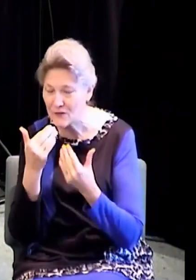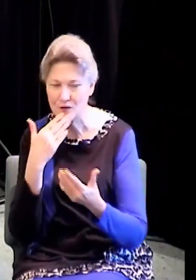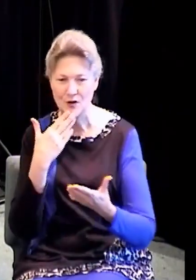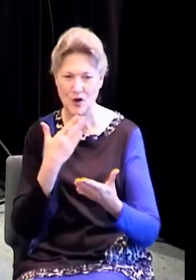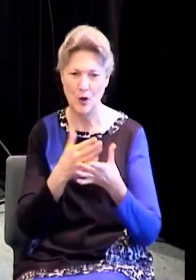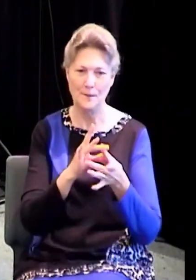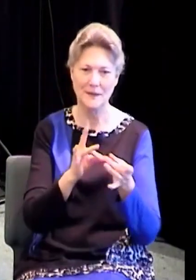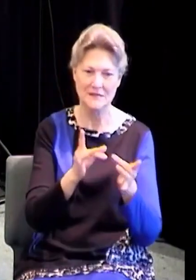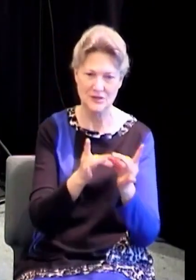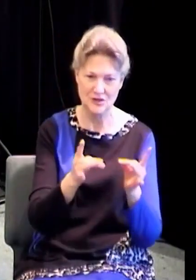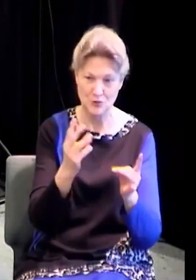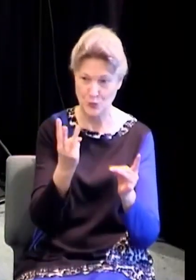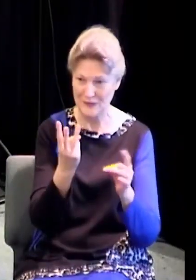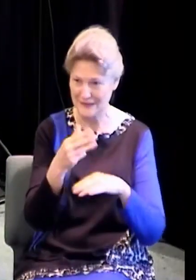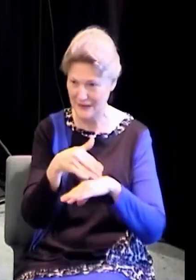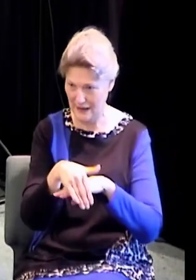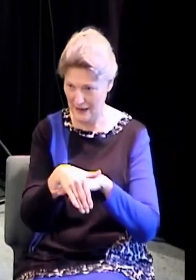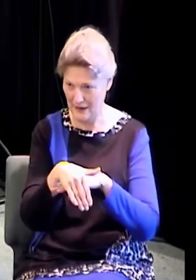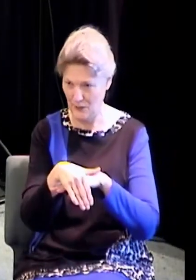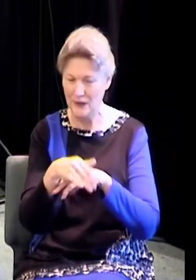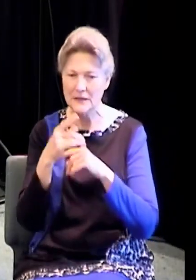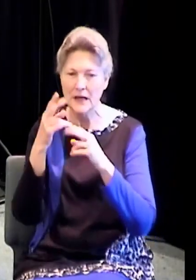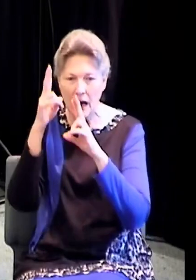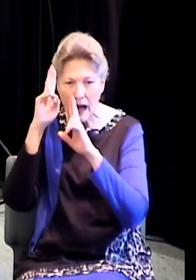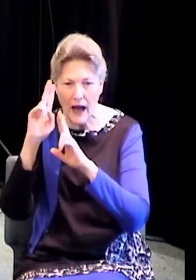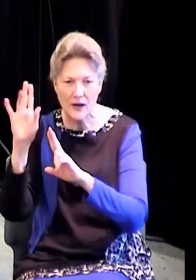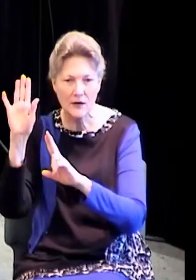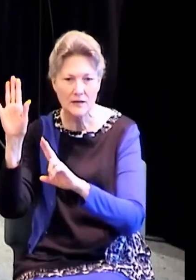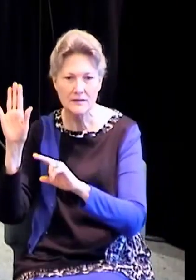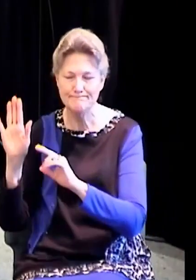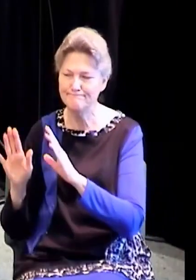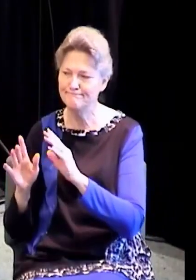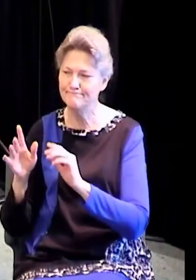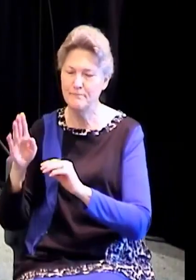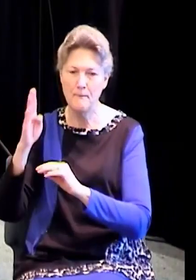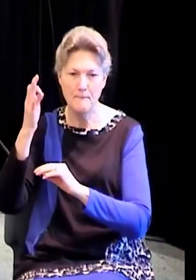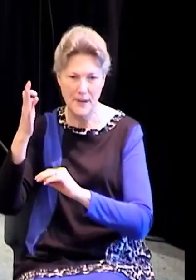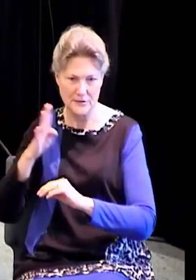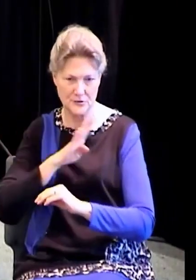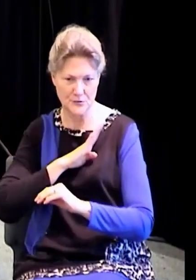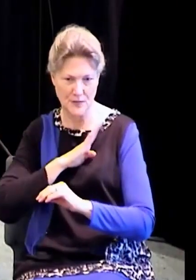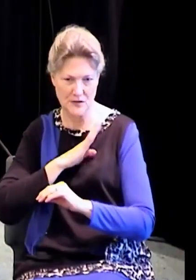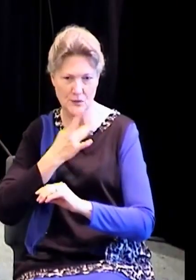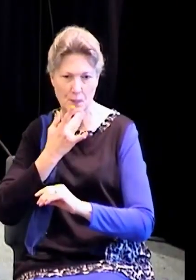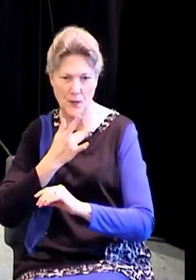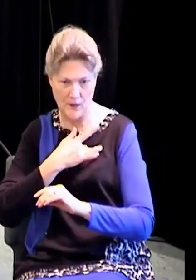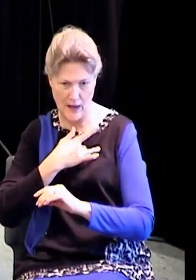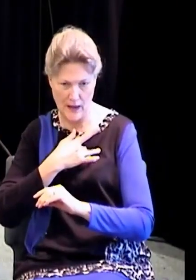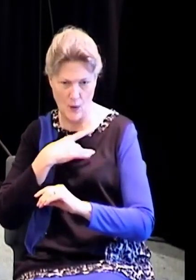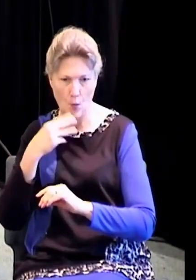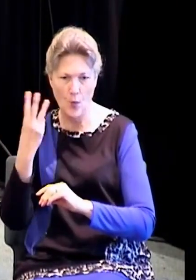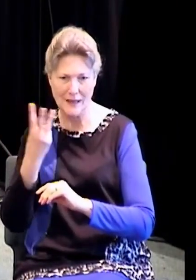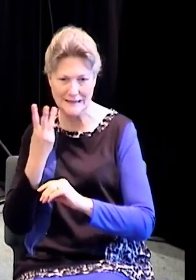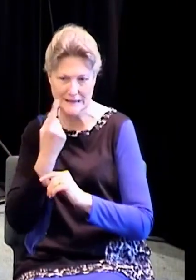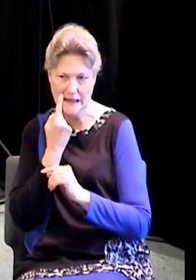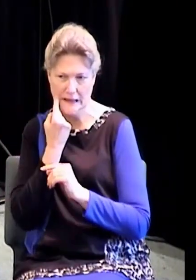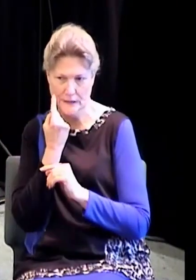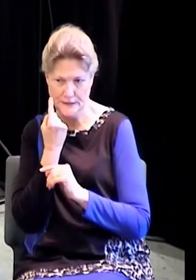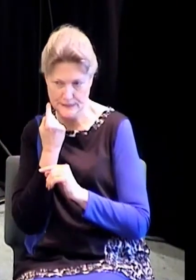I don't feel... I really don't feel worthy and I know it's not... It's really not false humility. I just... I'm trying to do... I heard someone